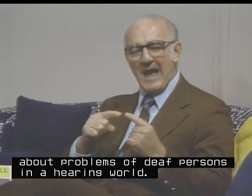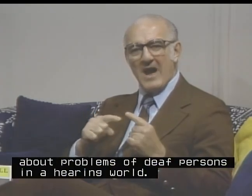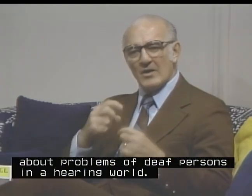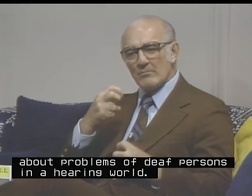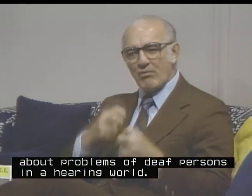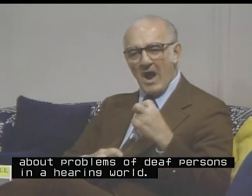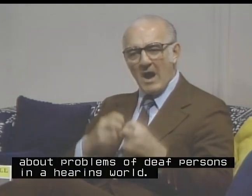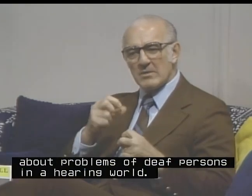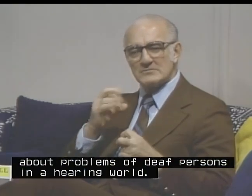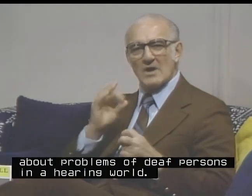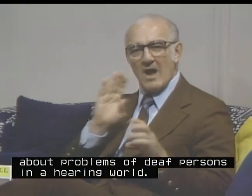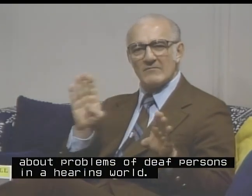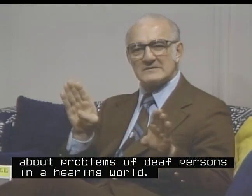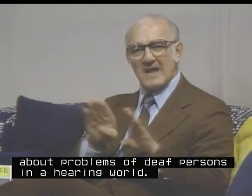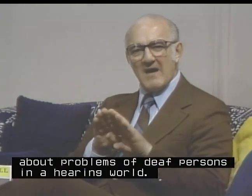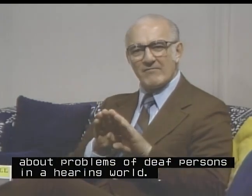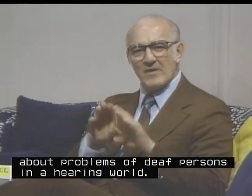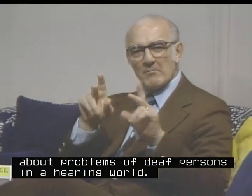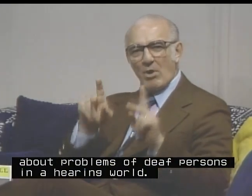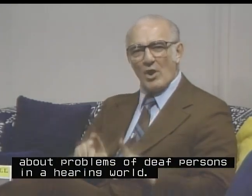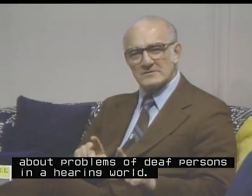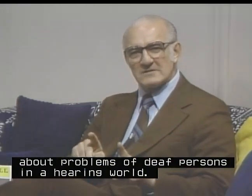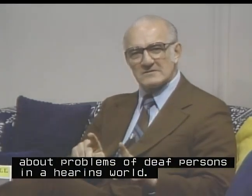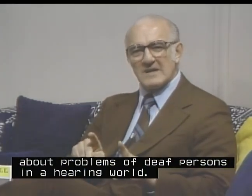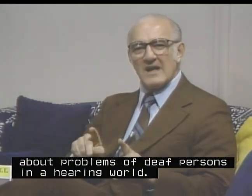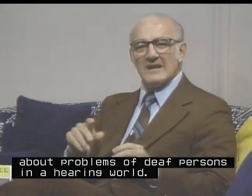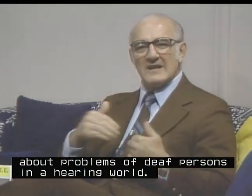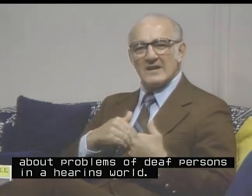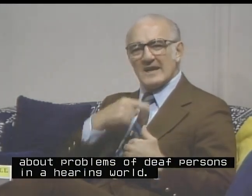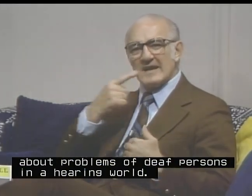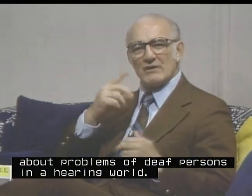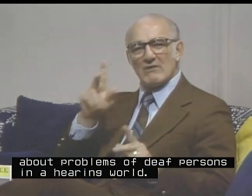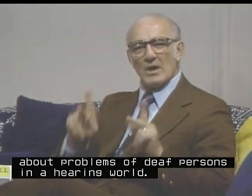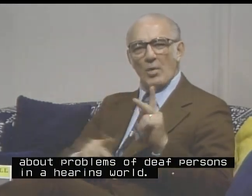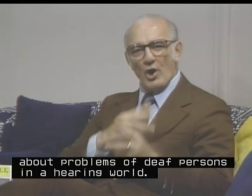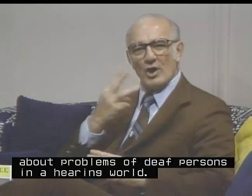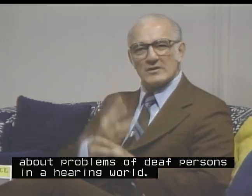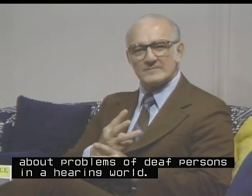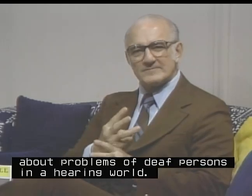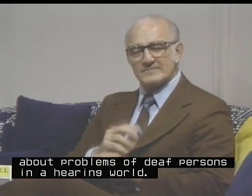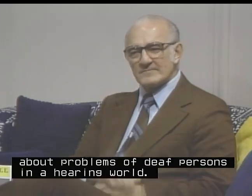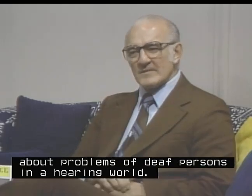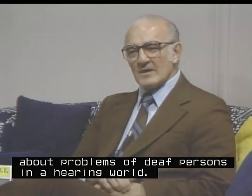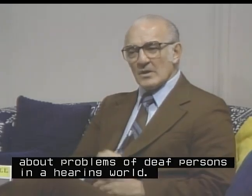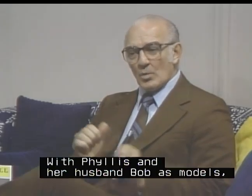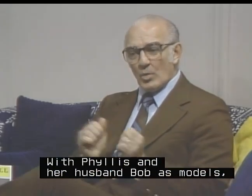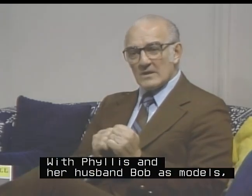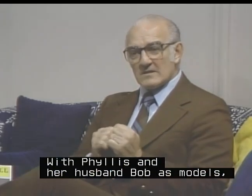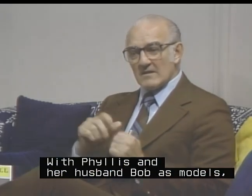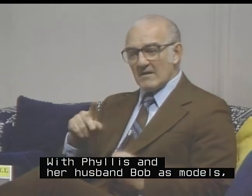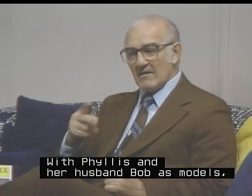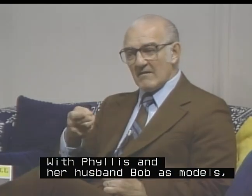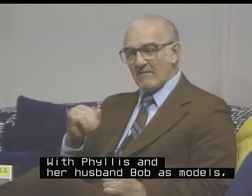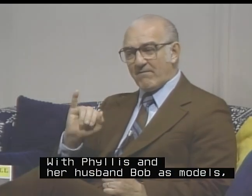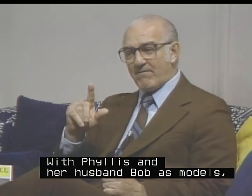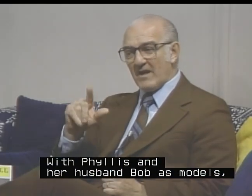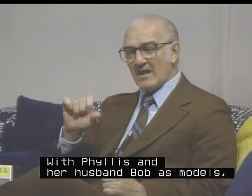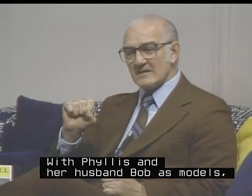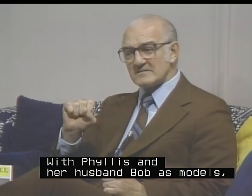problems of deaf persons in the hearing world. With Phyllis